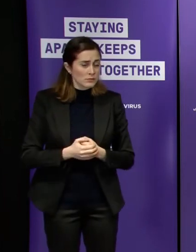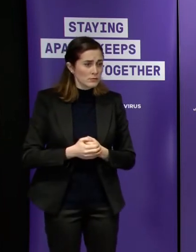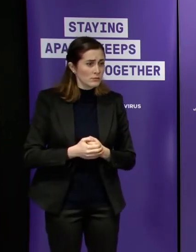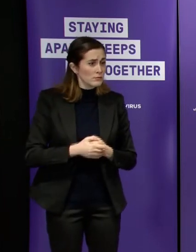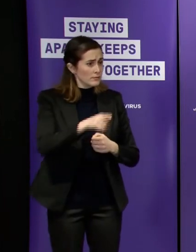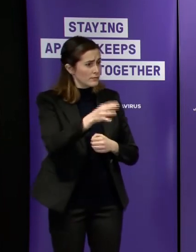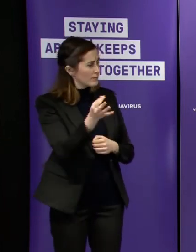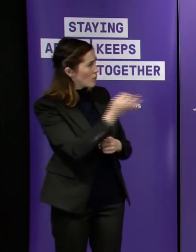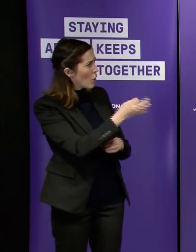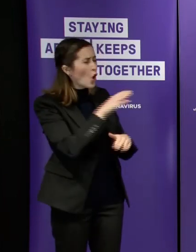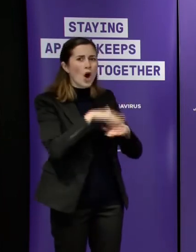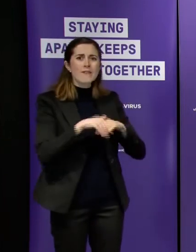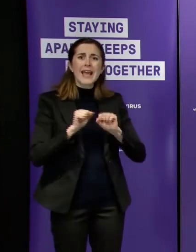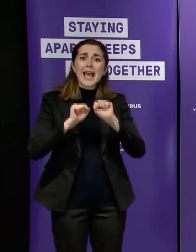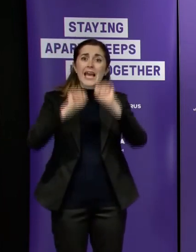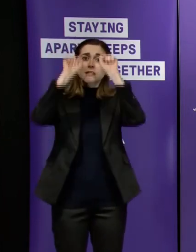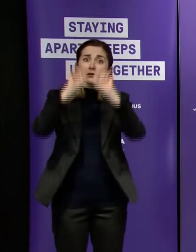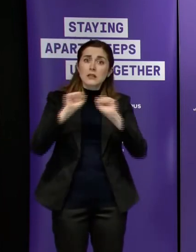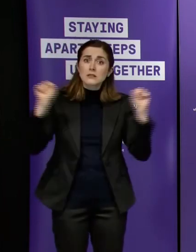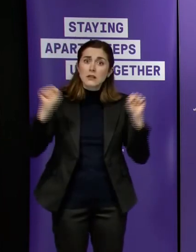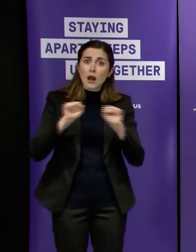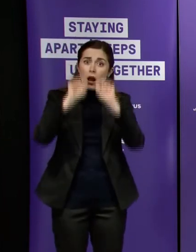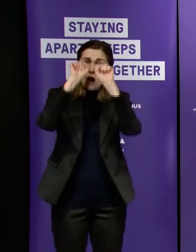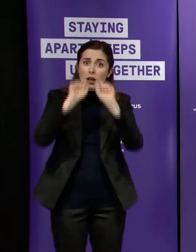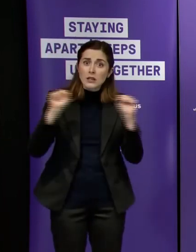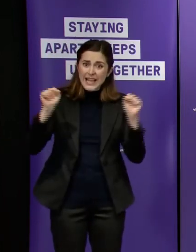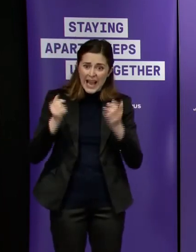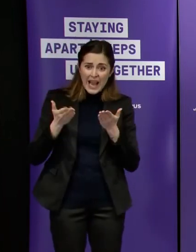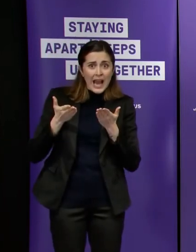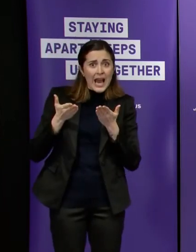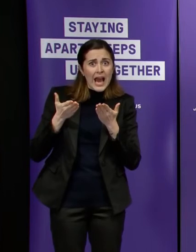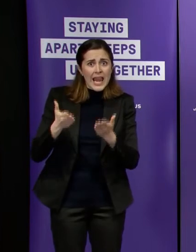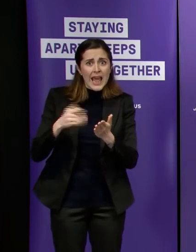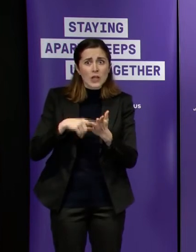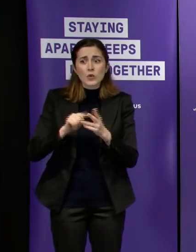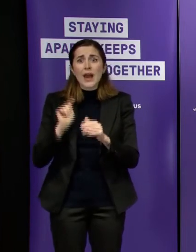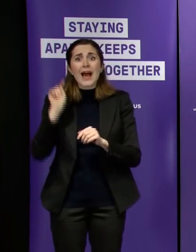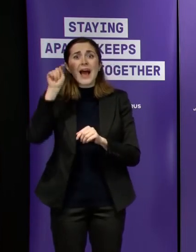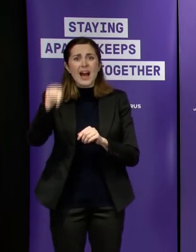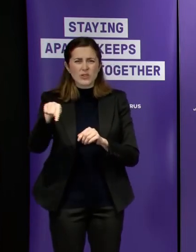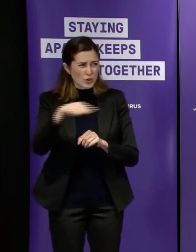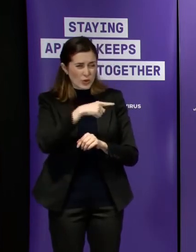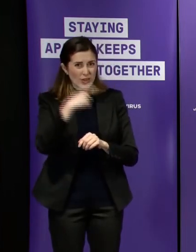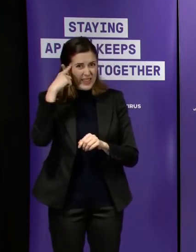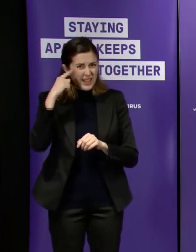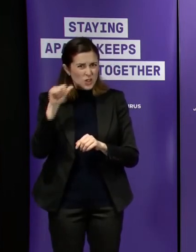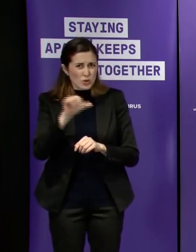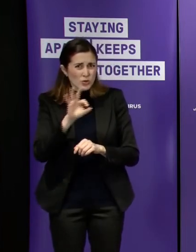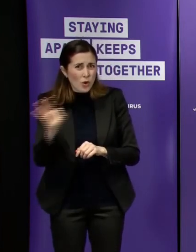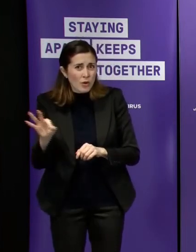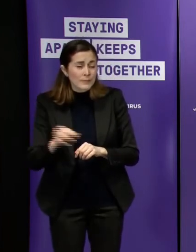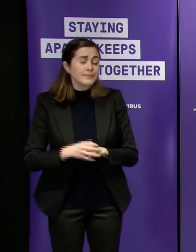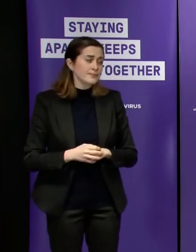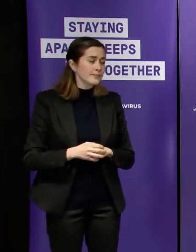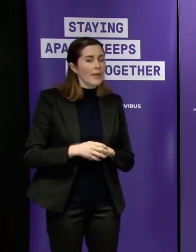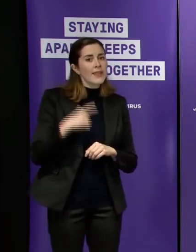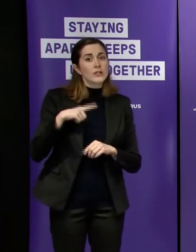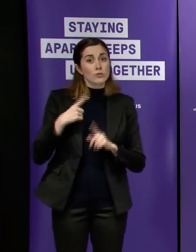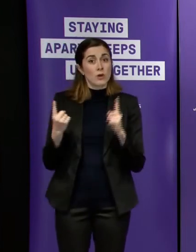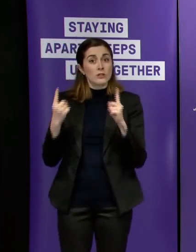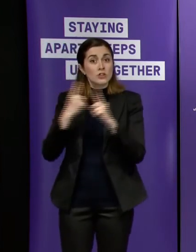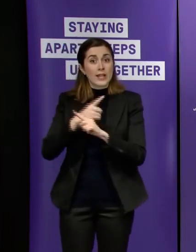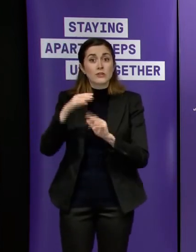should that exercise loophole have ever existed well the exercise provision was taken away and that's made enforcement